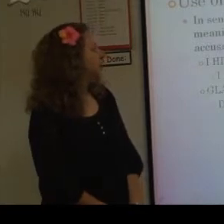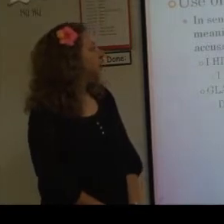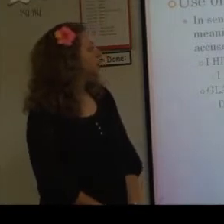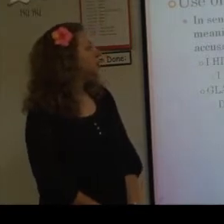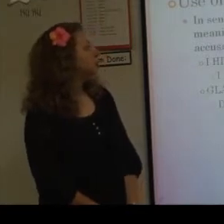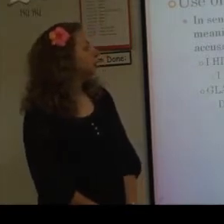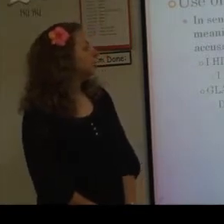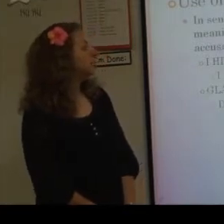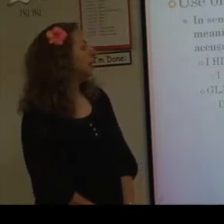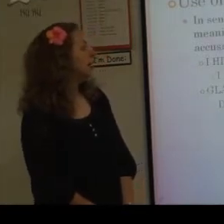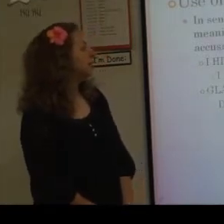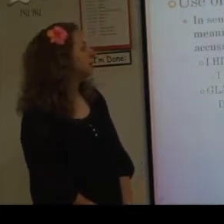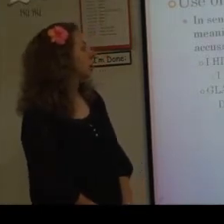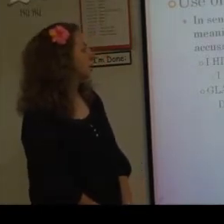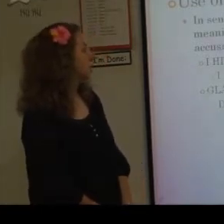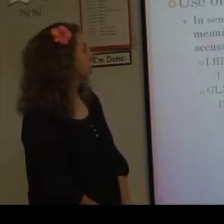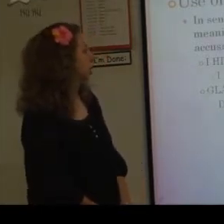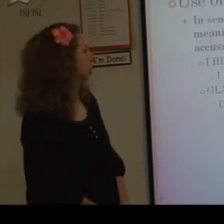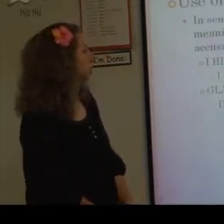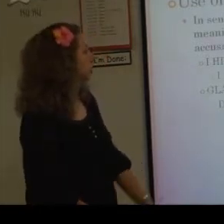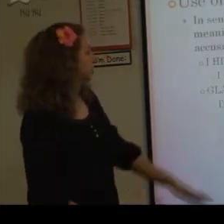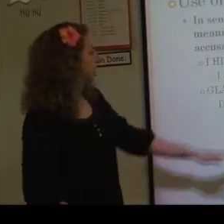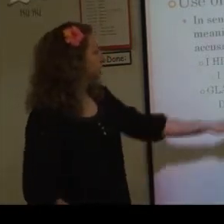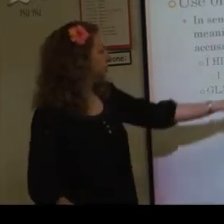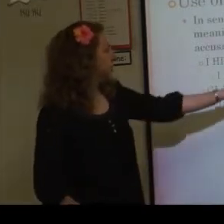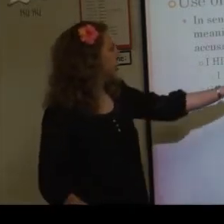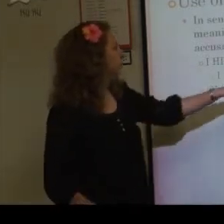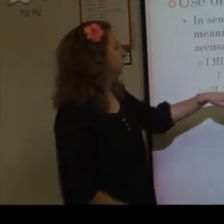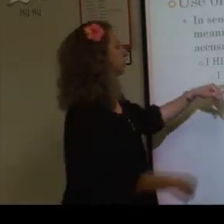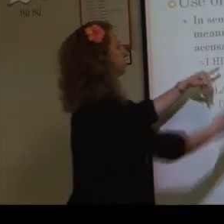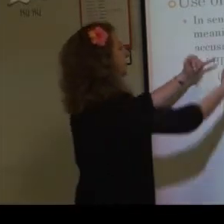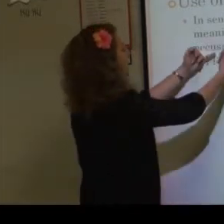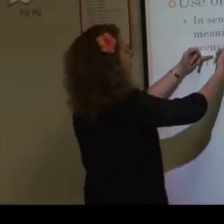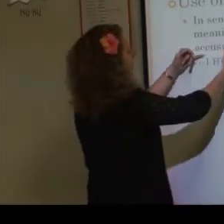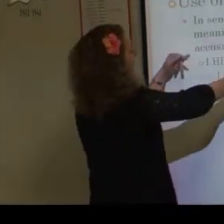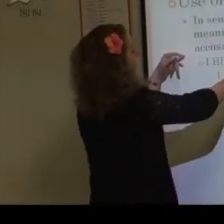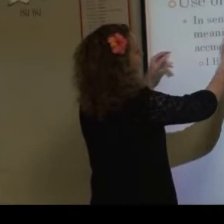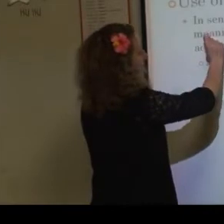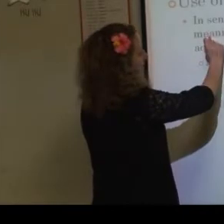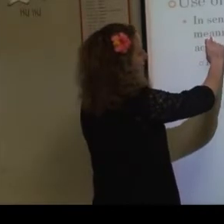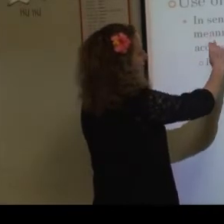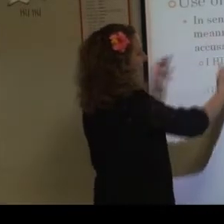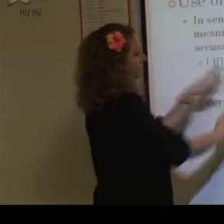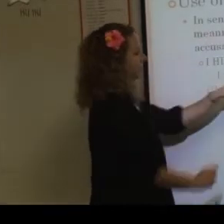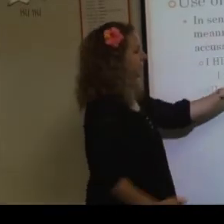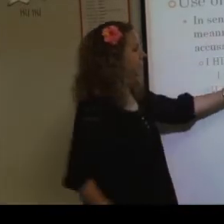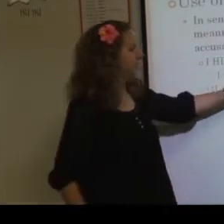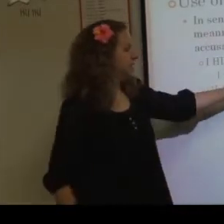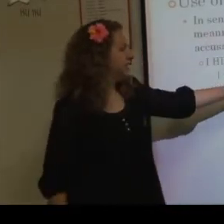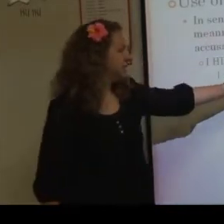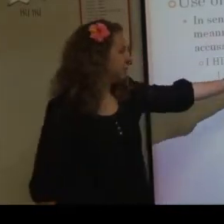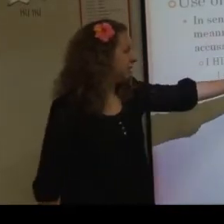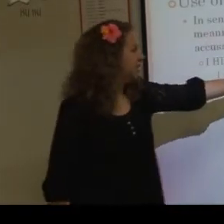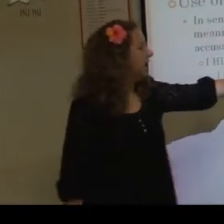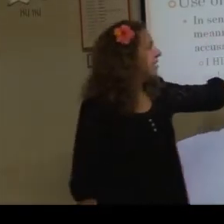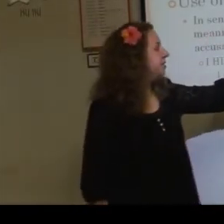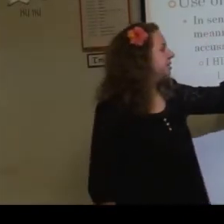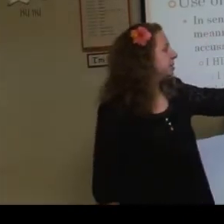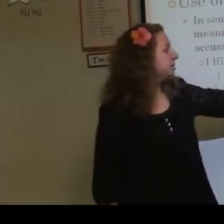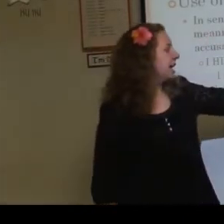accusation usually has a topic marker. Okay. So this one has a line T over it. That's what our lovely T is for. And then this one